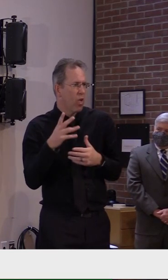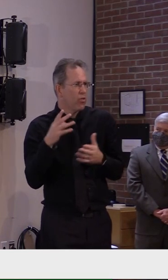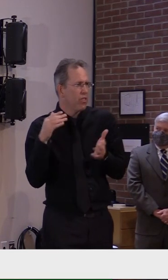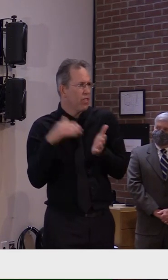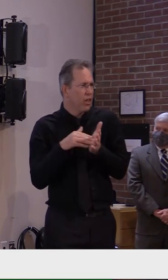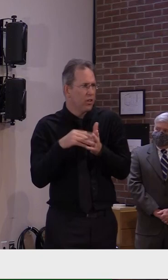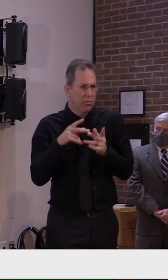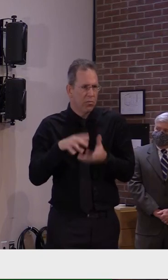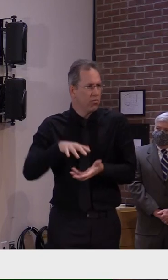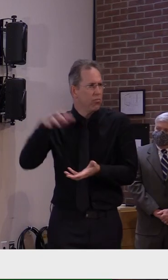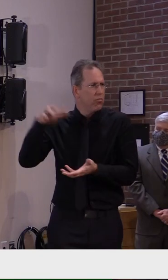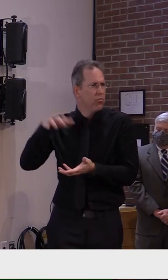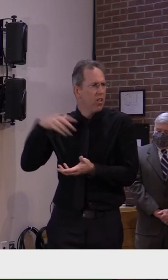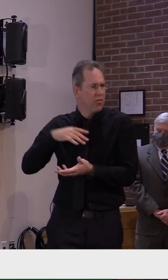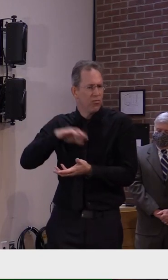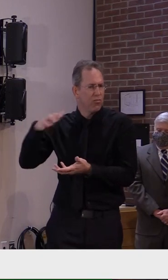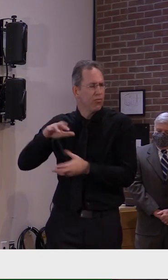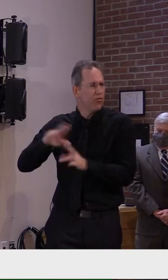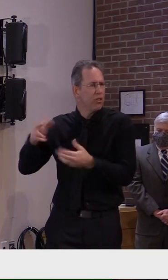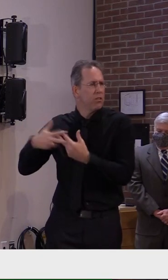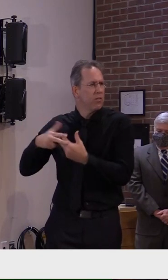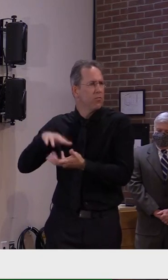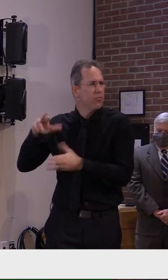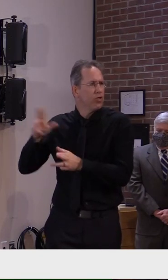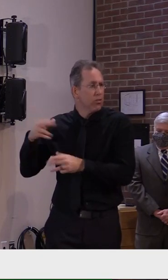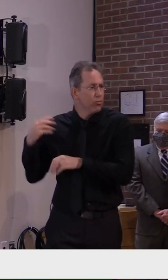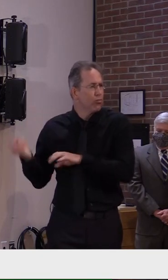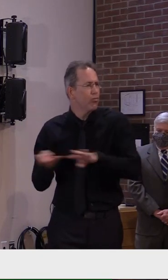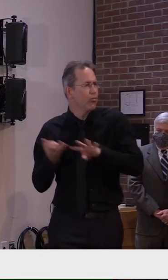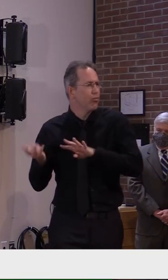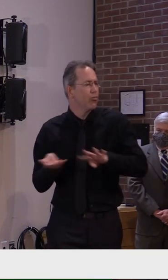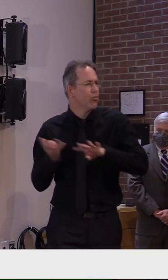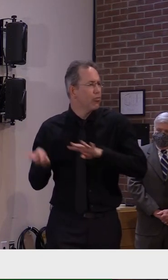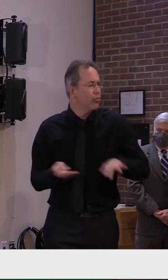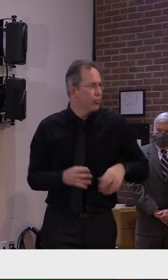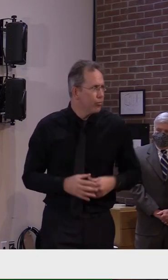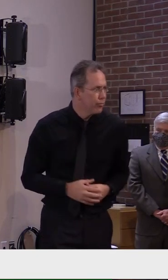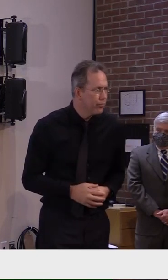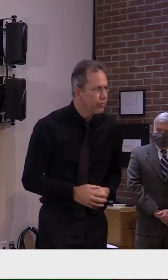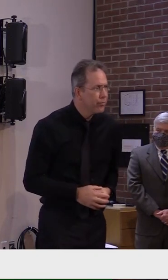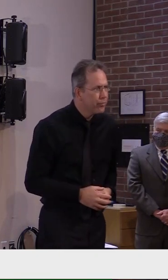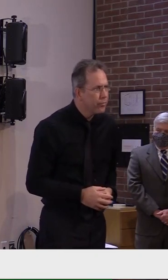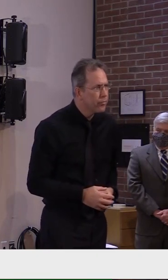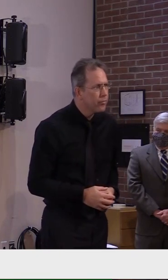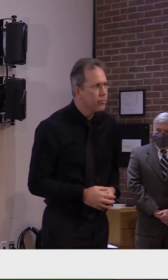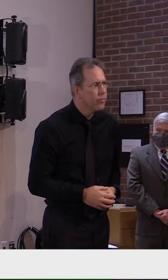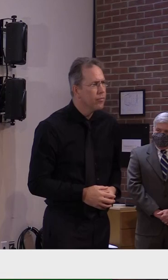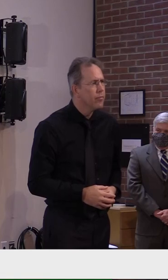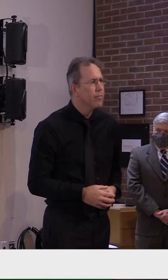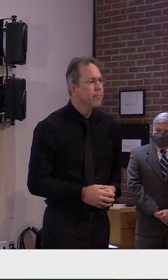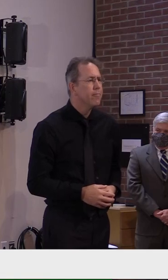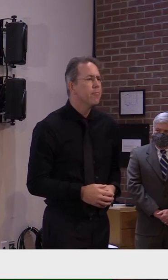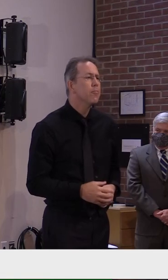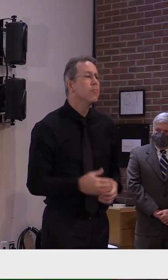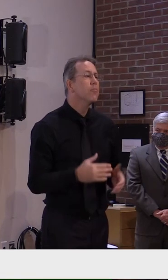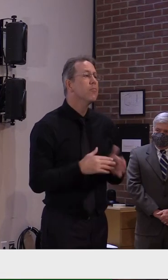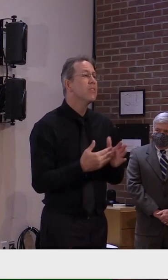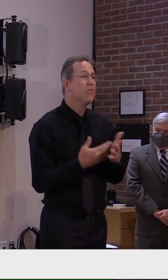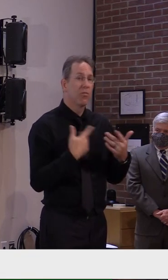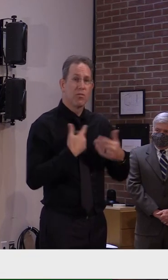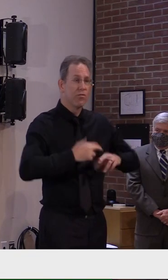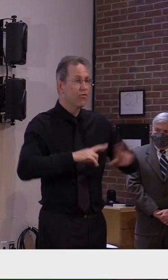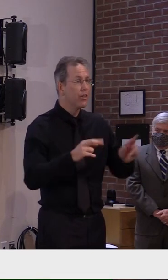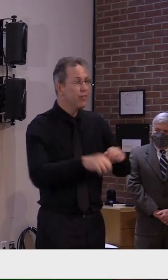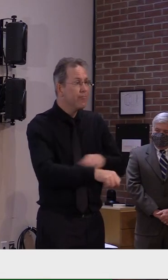kits available at this point in time. So this gives us a ways to make sure that we can